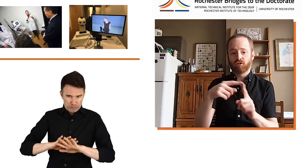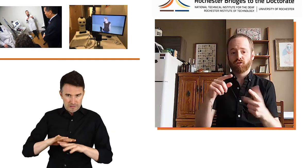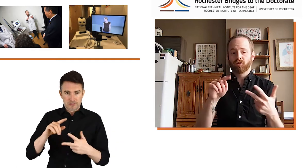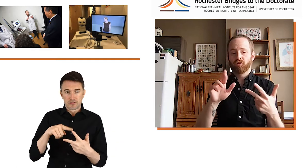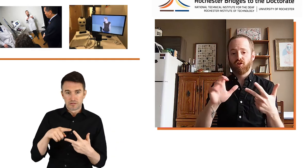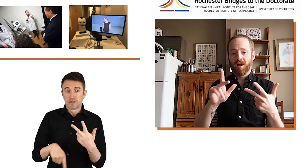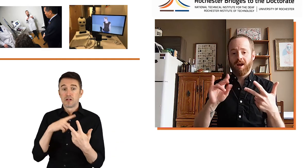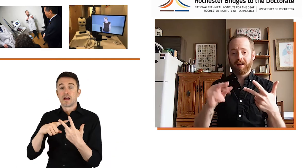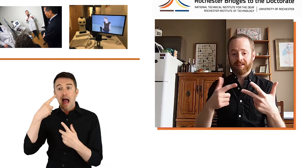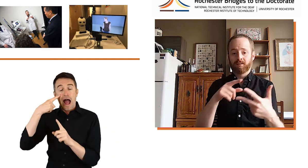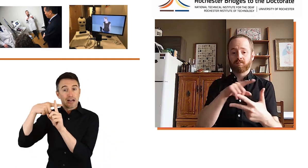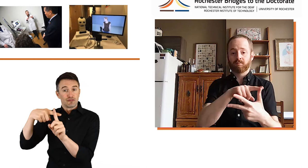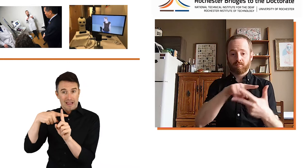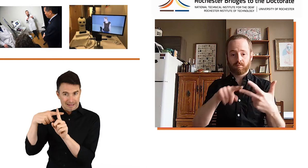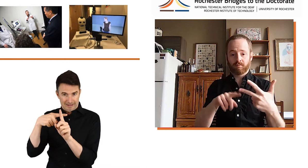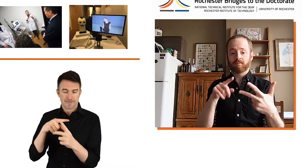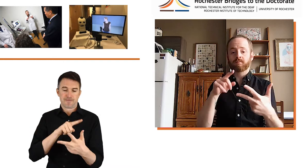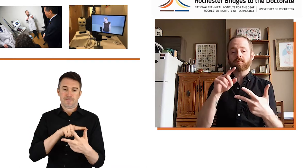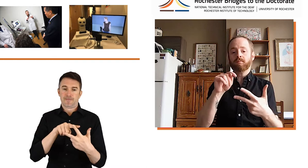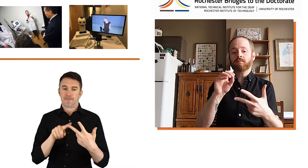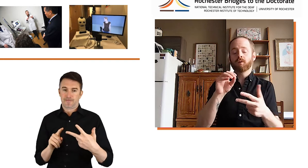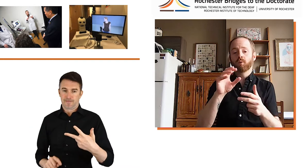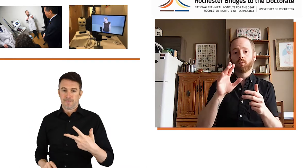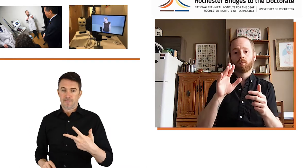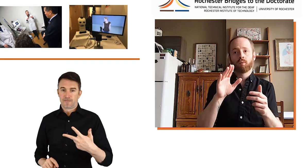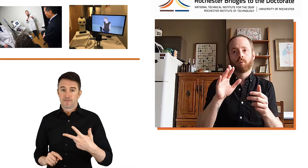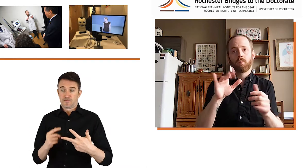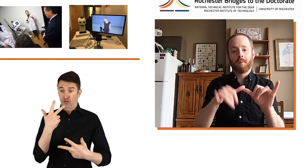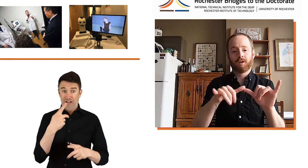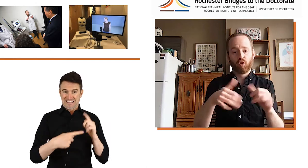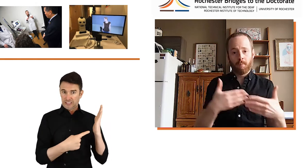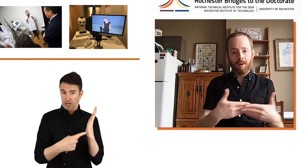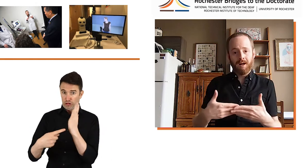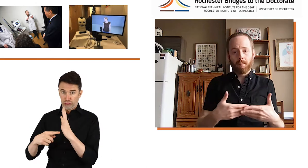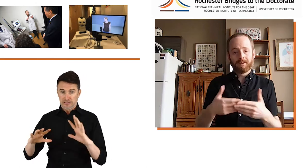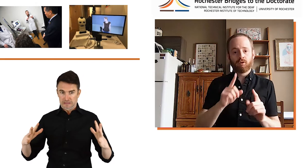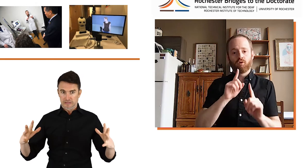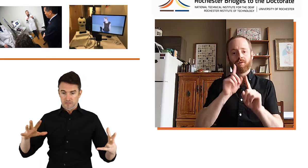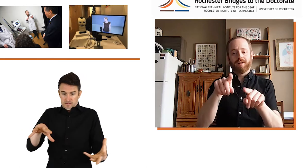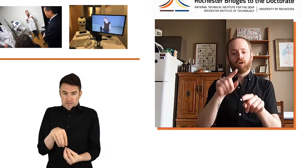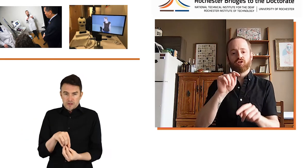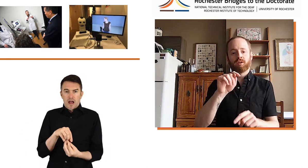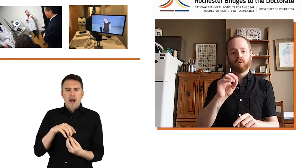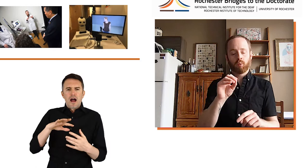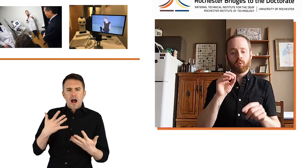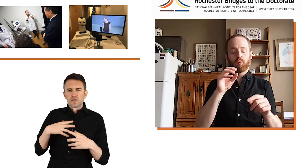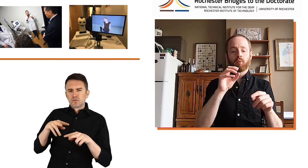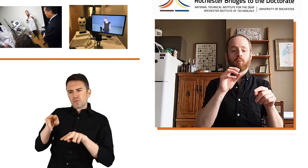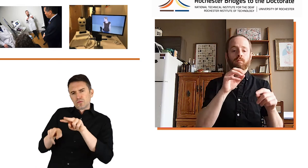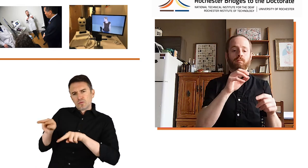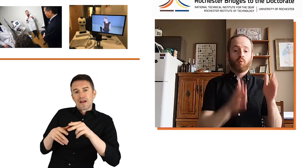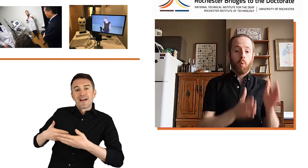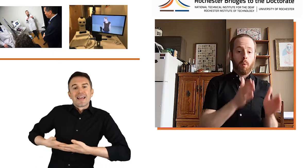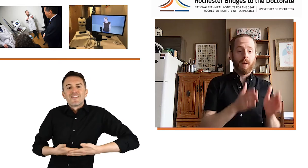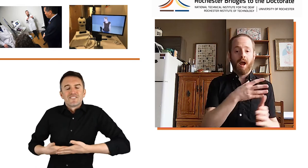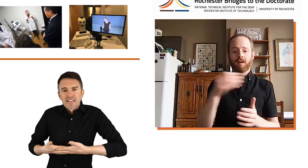eye tracking, so to integrate all three of those technologies in order to measure infants' responses to